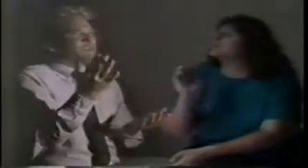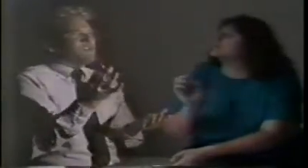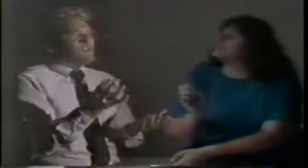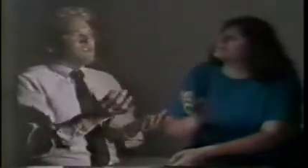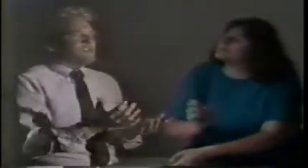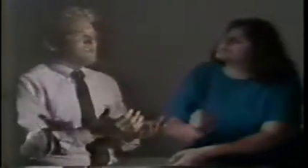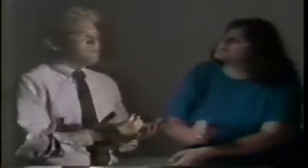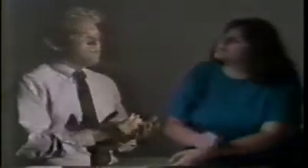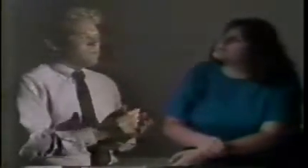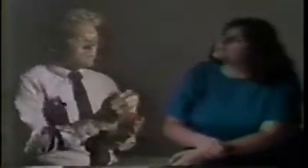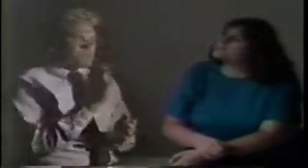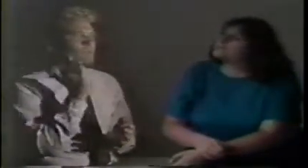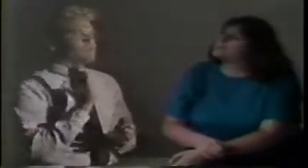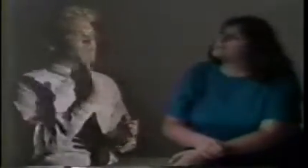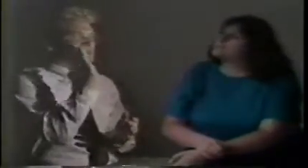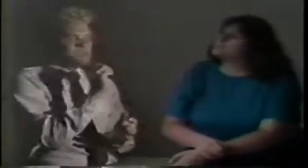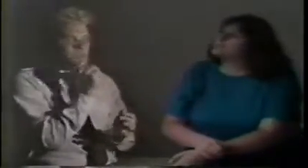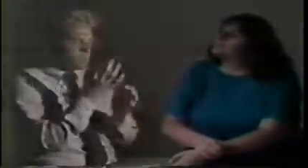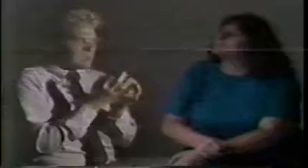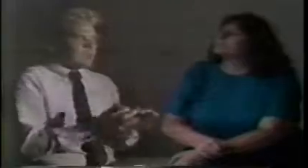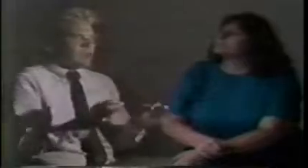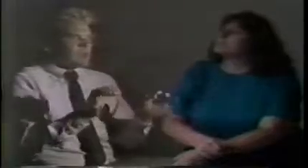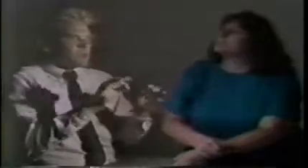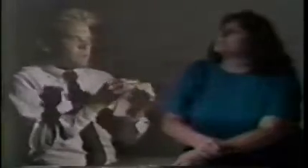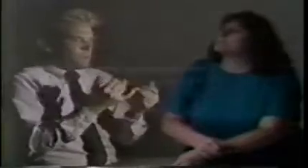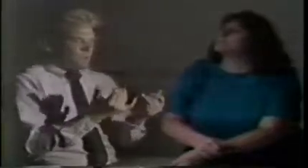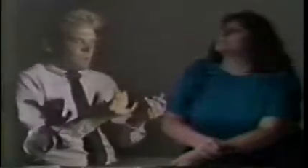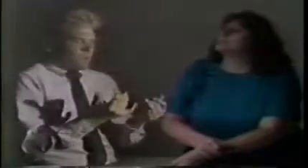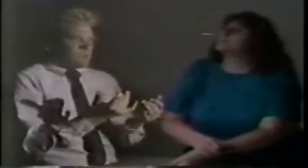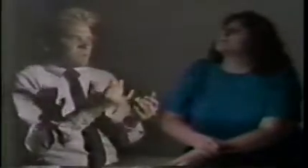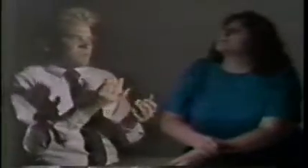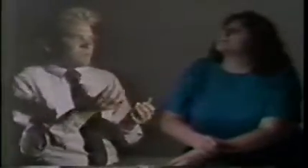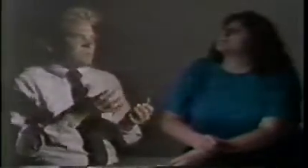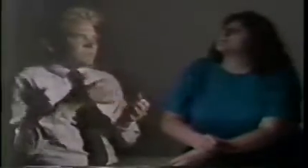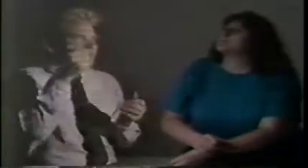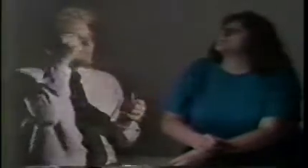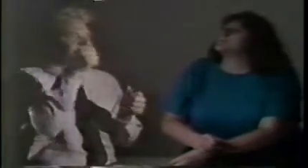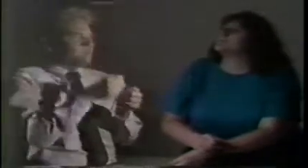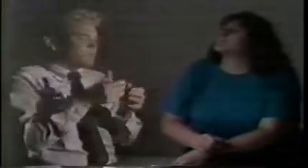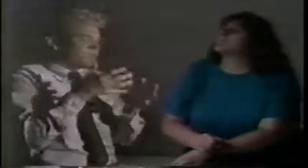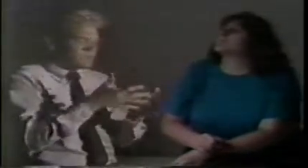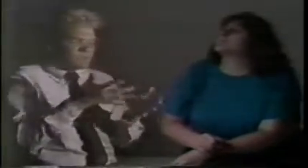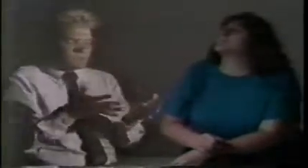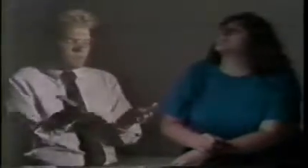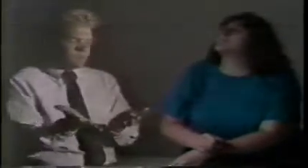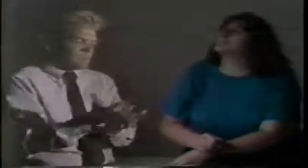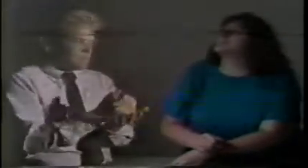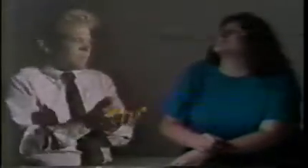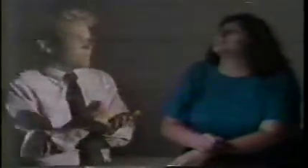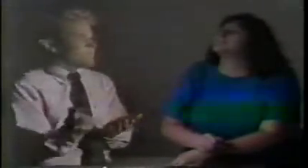but used to bees don't count anymore. They just lay on the floor till we sweep them